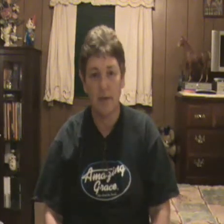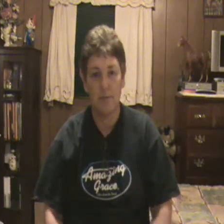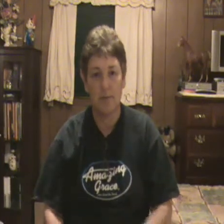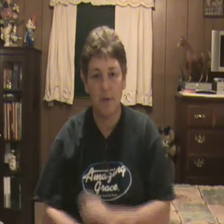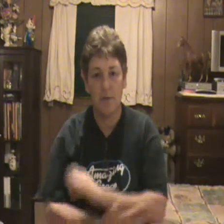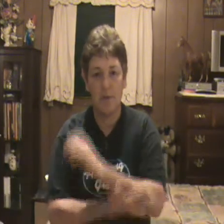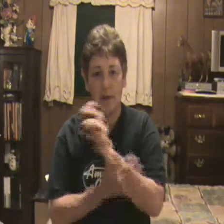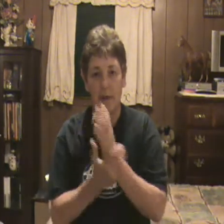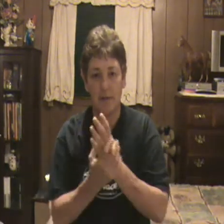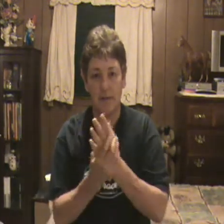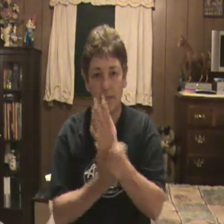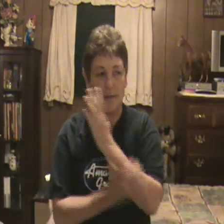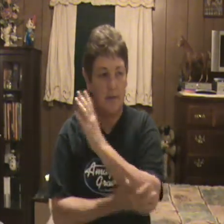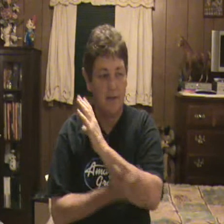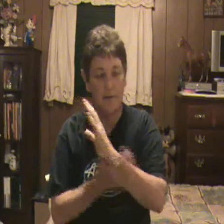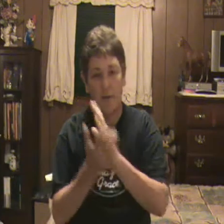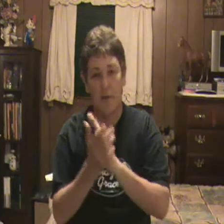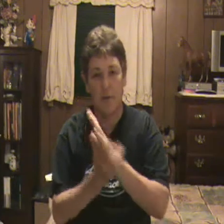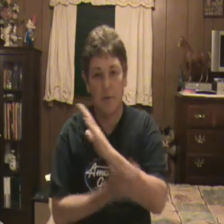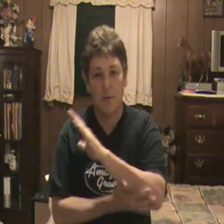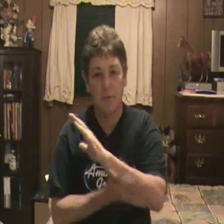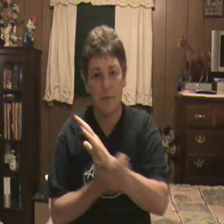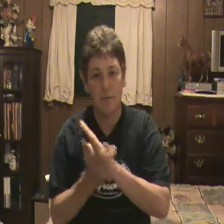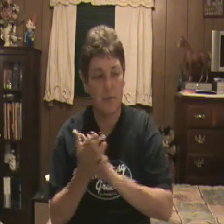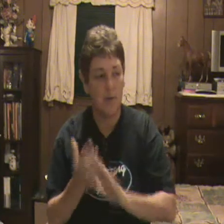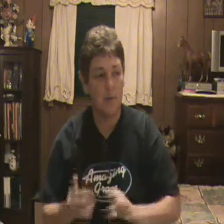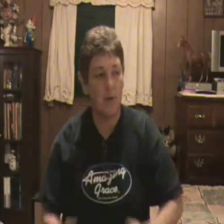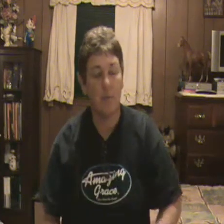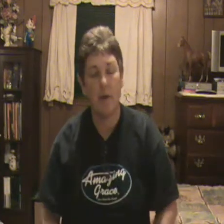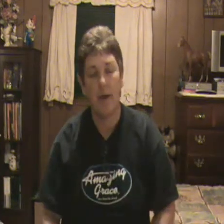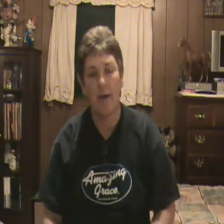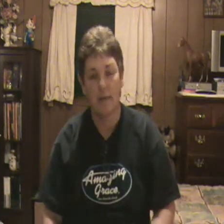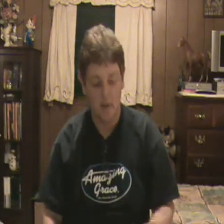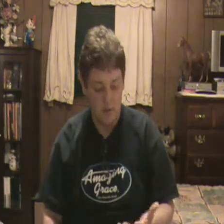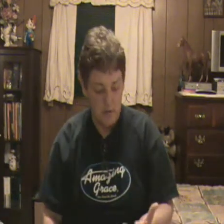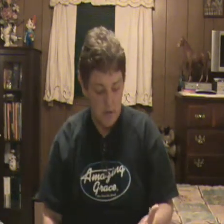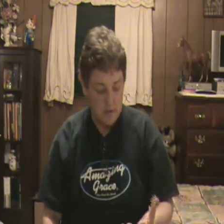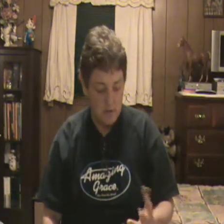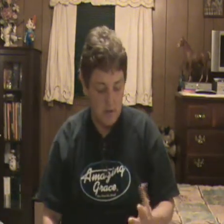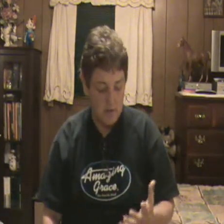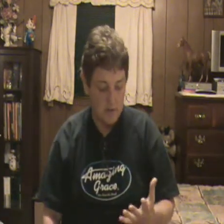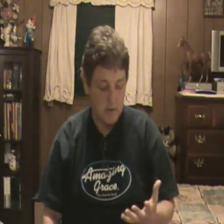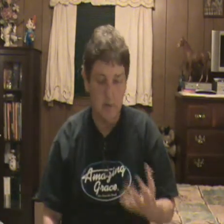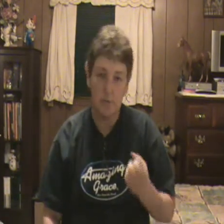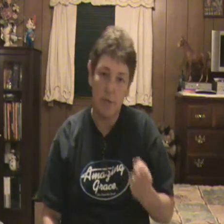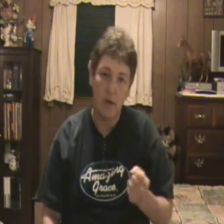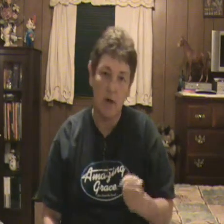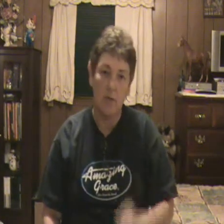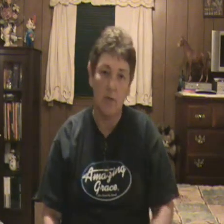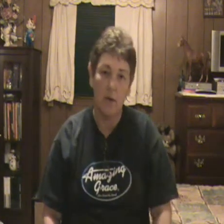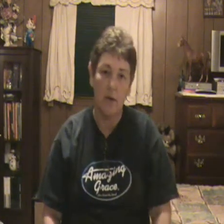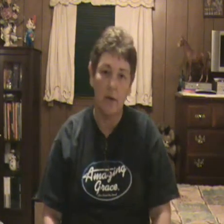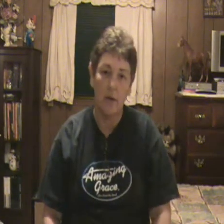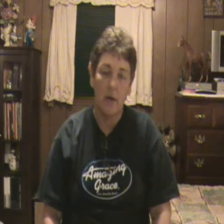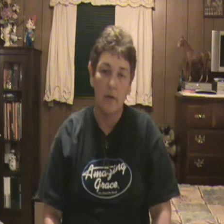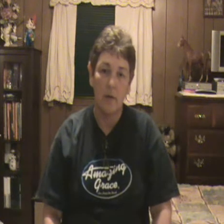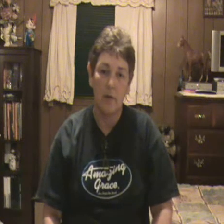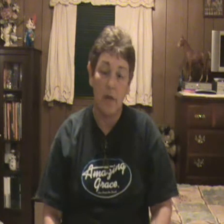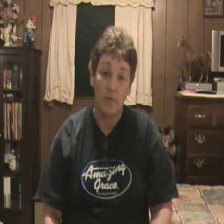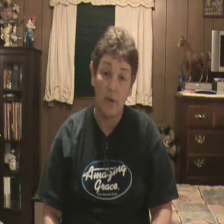catch myself just constantly, you know, no matter what I'm doing, sitting around rubbing my hand and all. So, you know, just be careful and, you know, if you have to